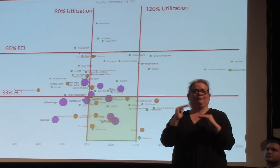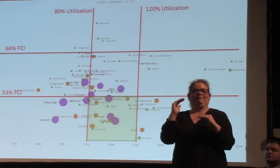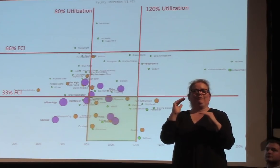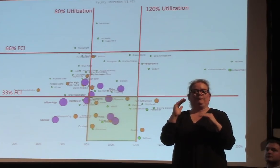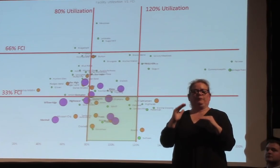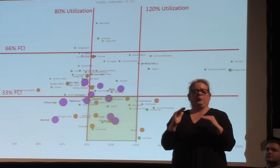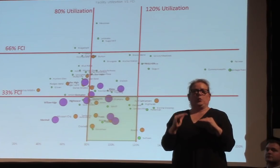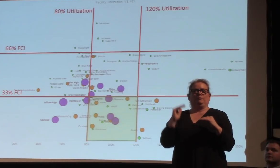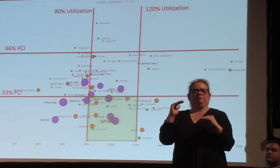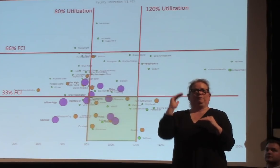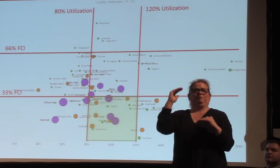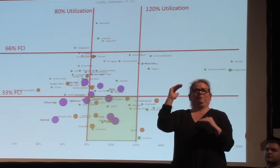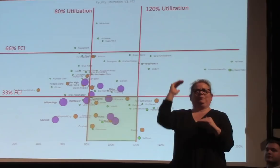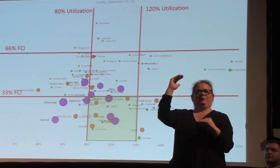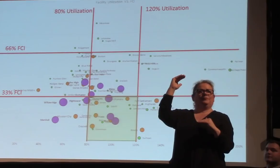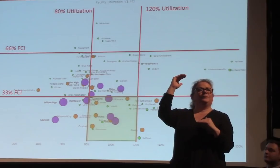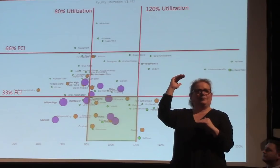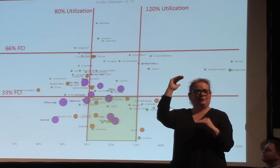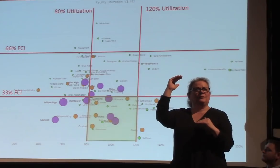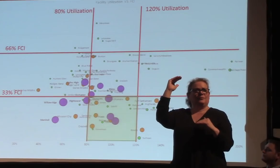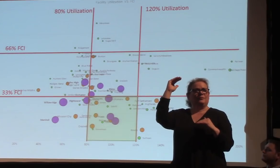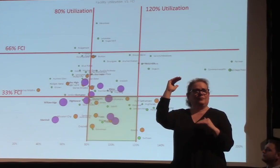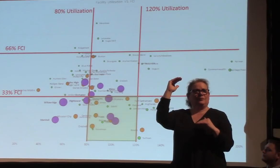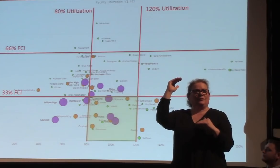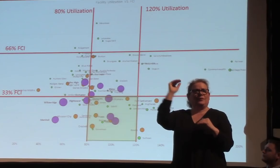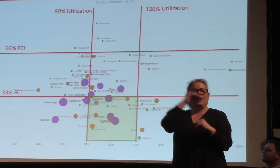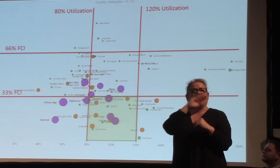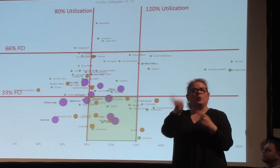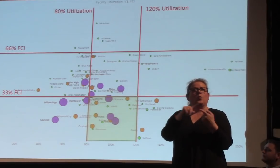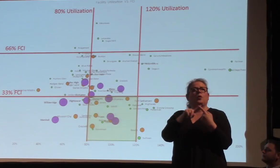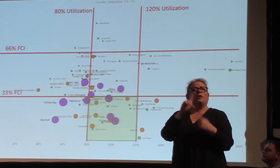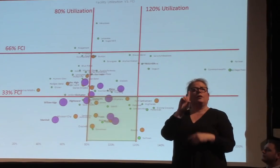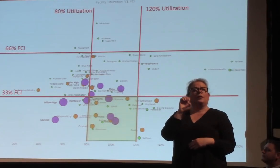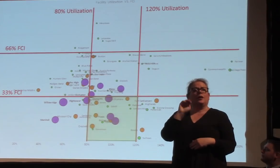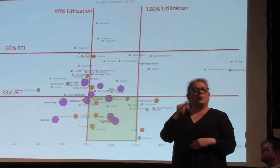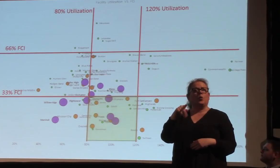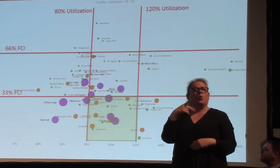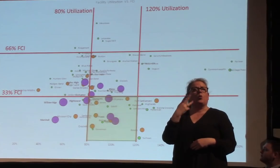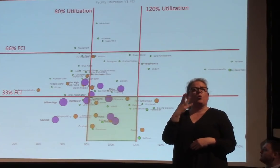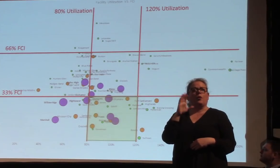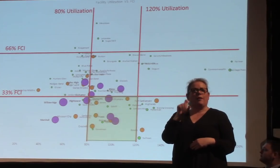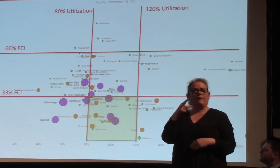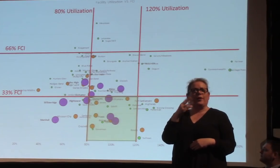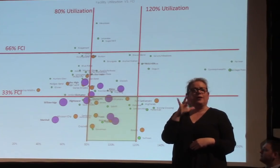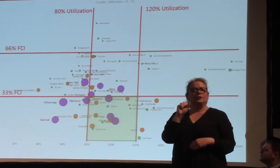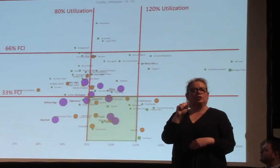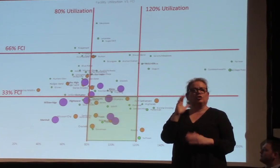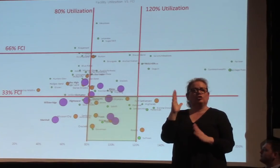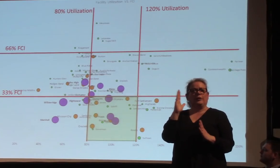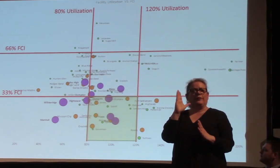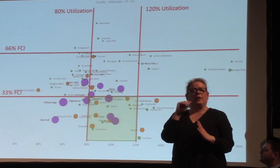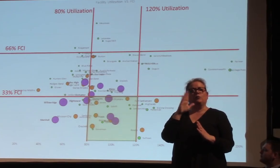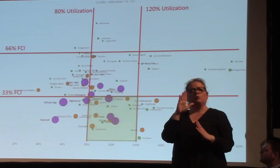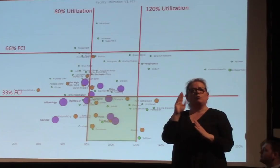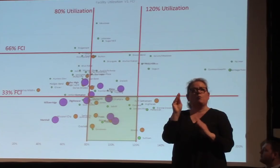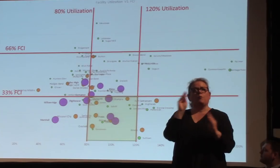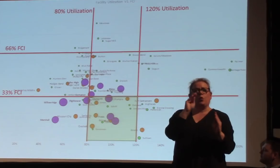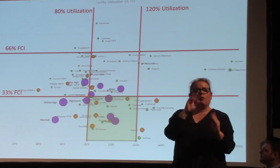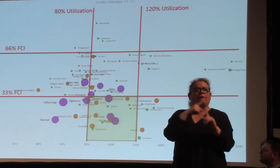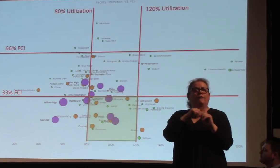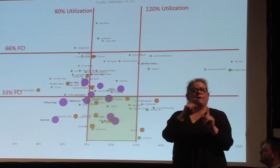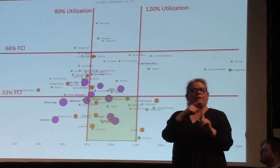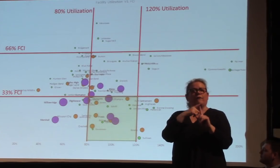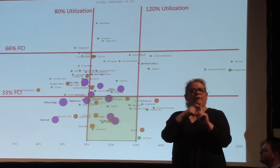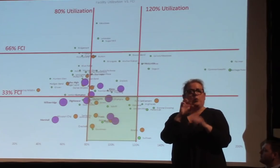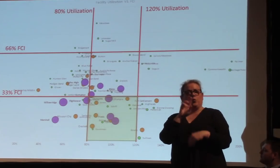then as the demographics shift, they can move from right to left. And it's very important that this is basically a do-nothing scenario.